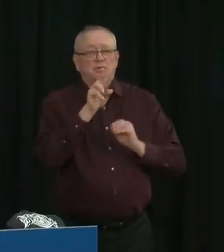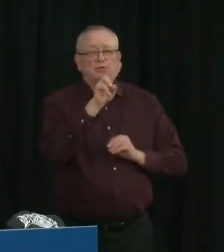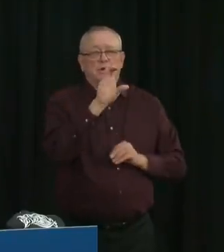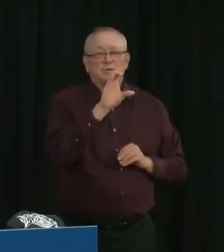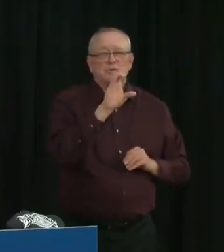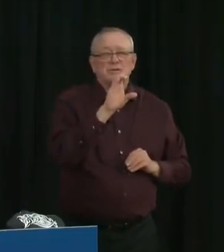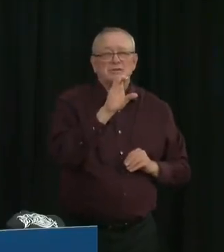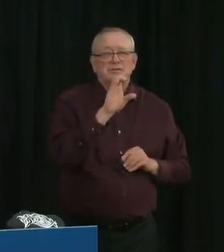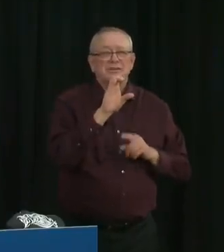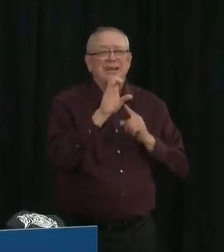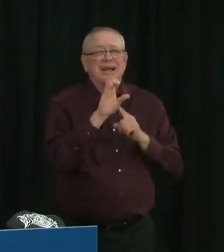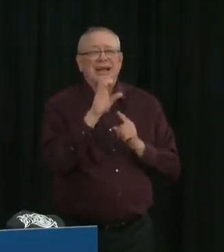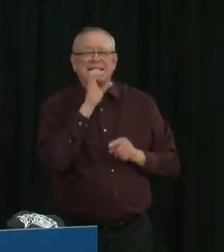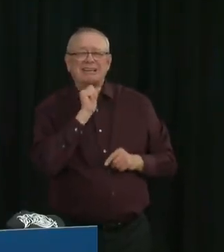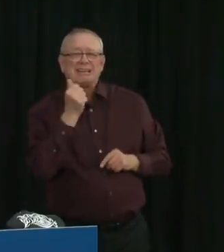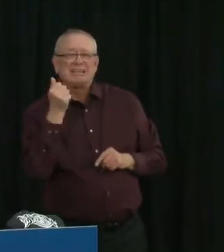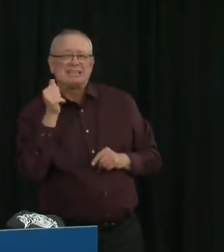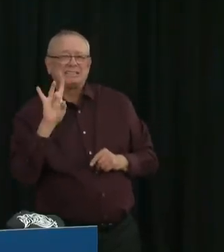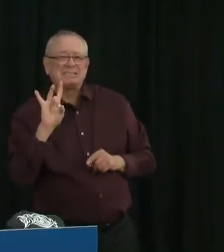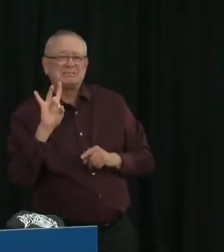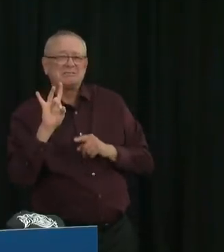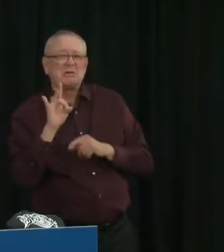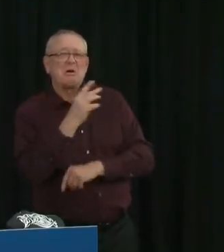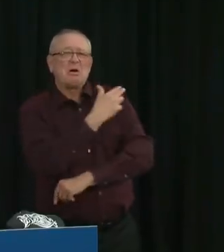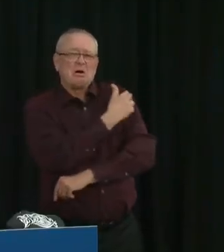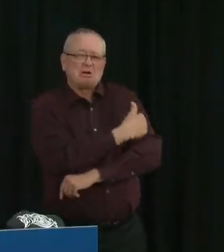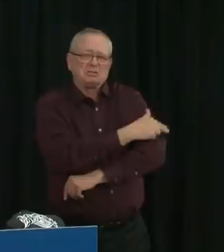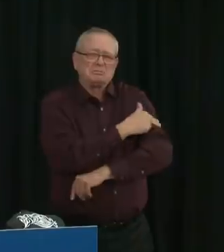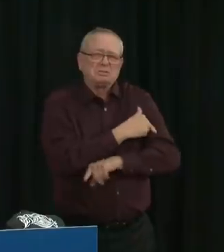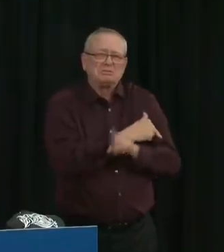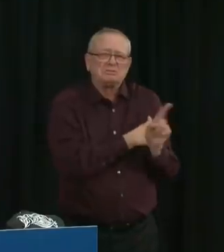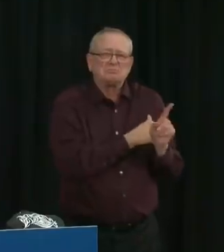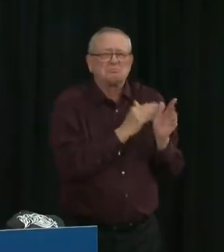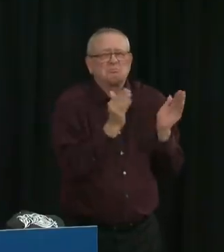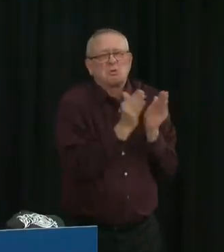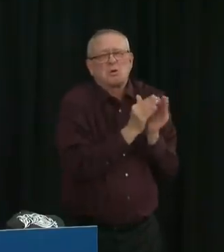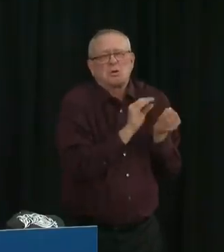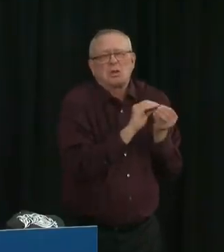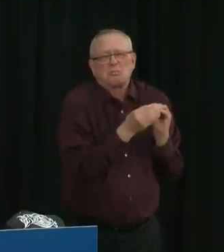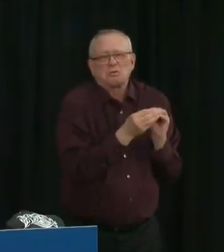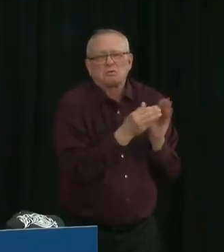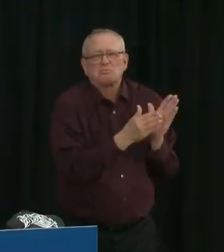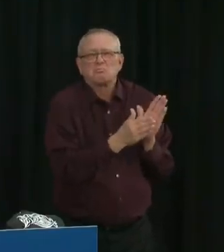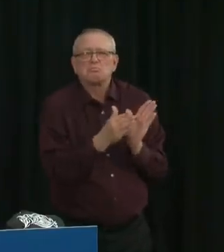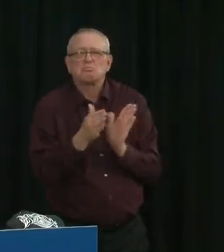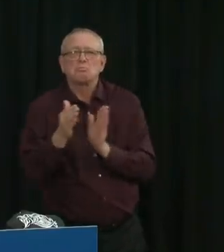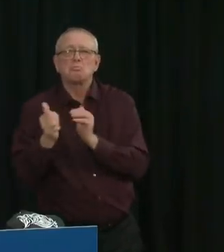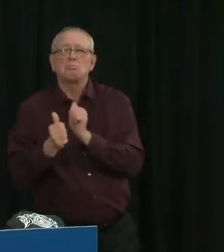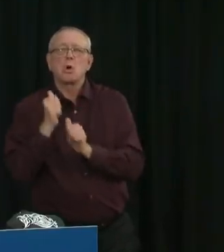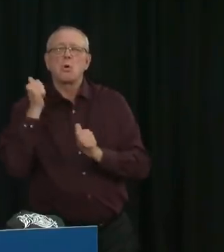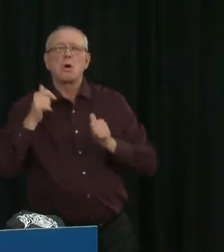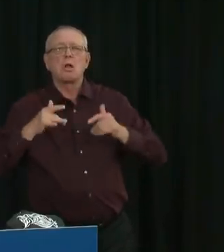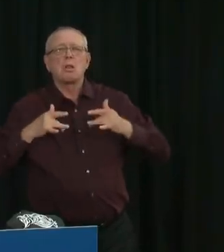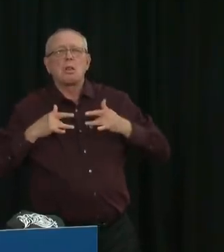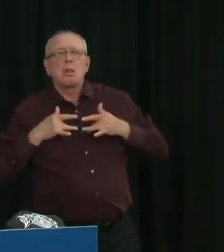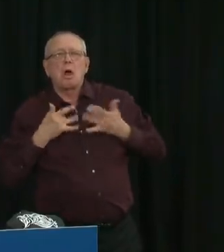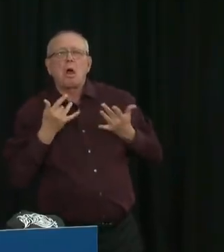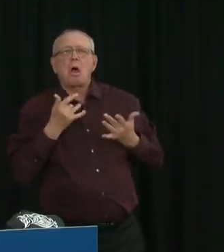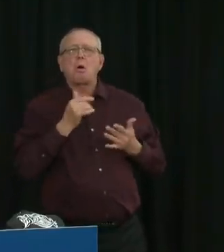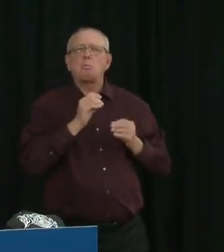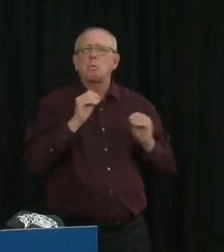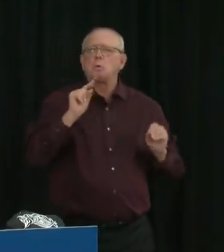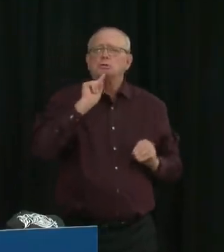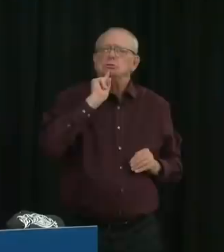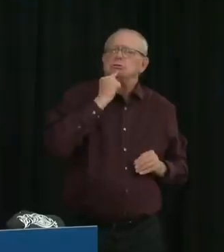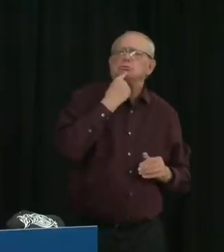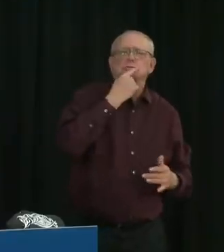infection, so this is a group of patients who had relatively mild disease. Despite this, the study found many of